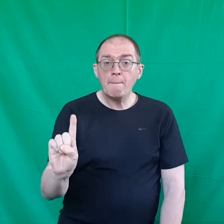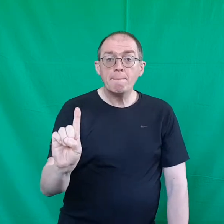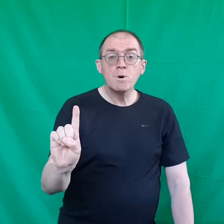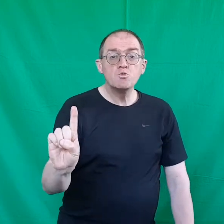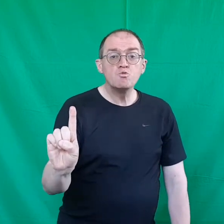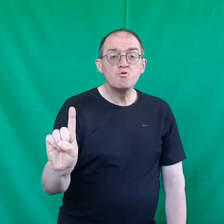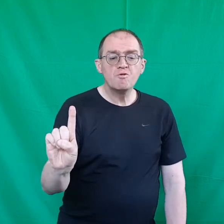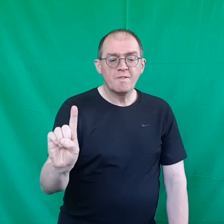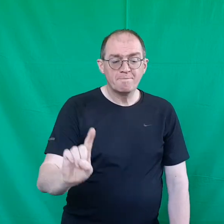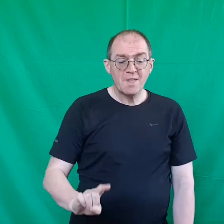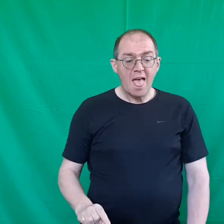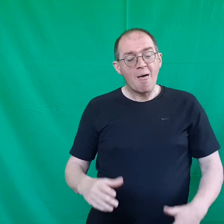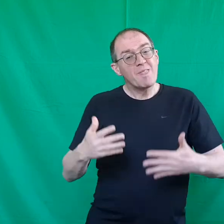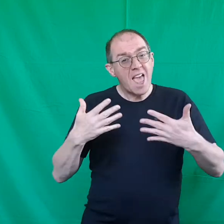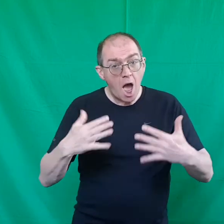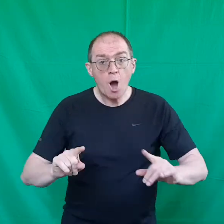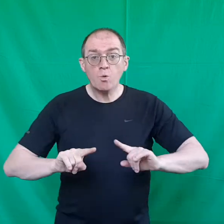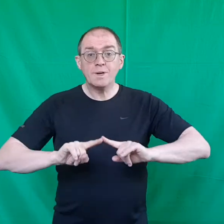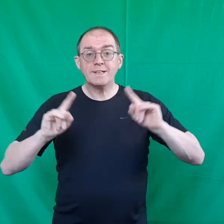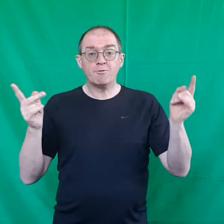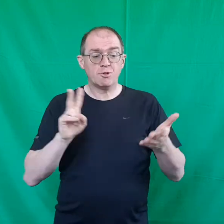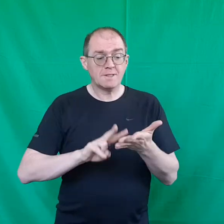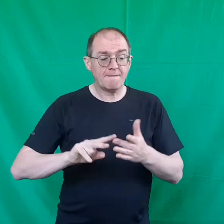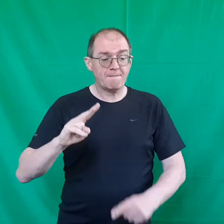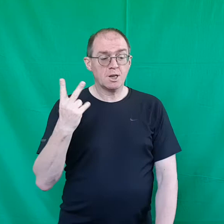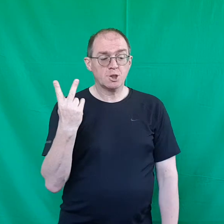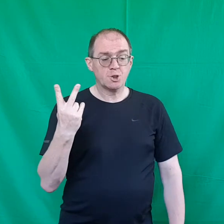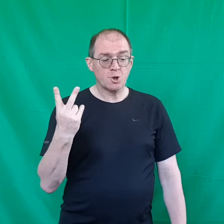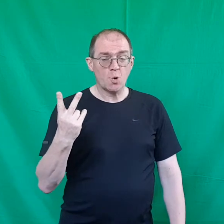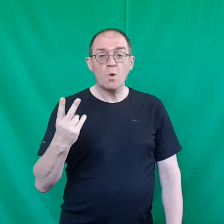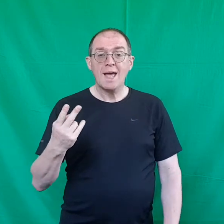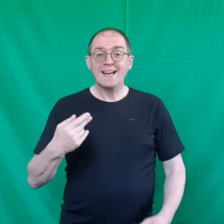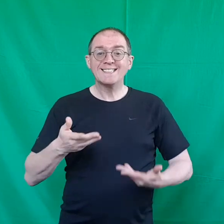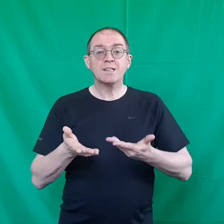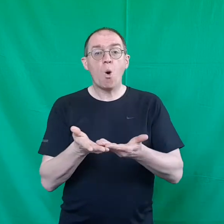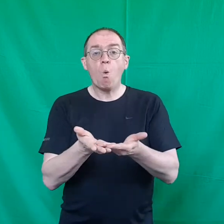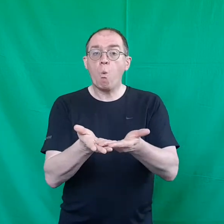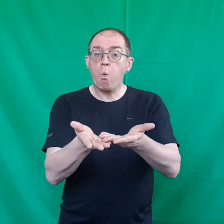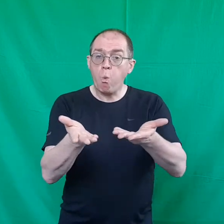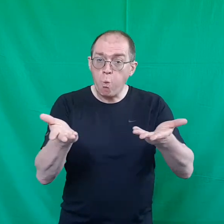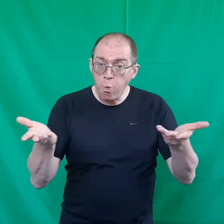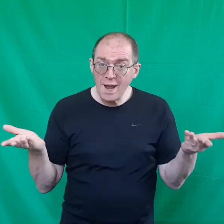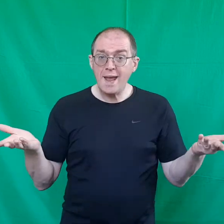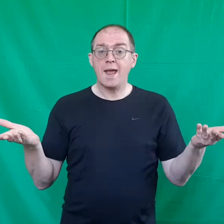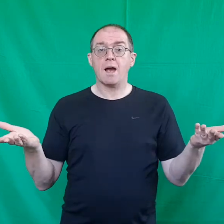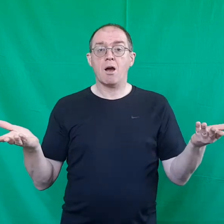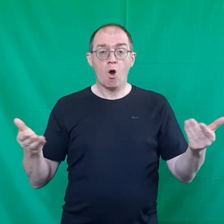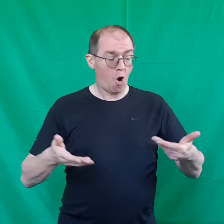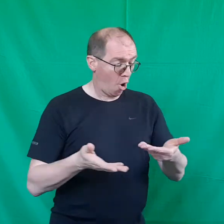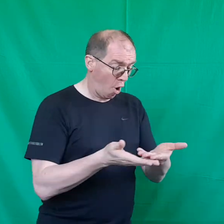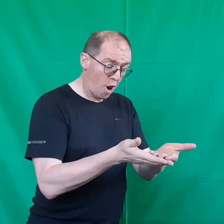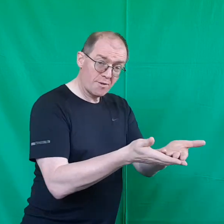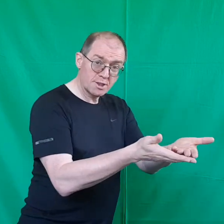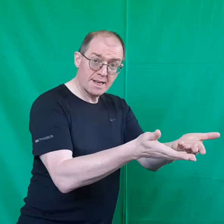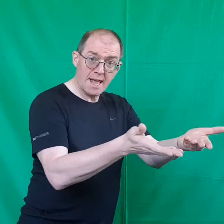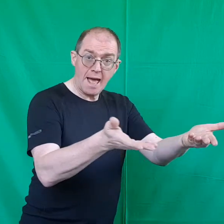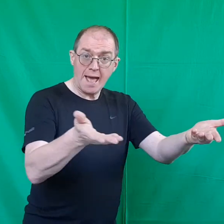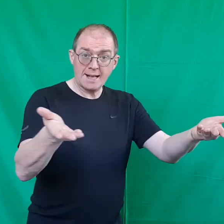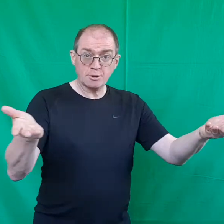the move and the only difference in verse two is that we all of us here and